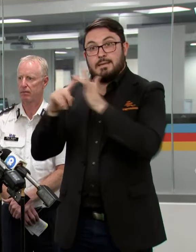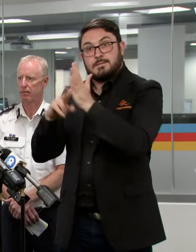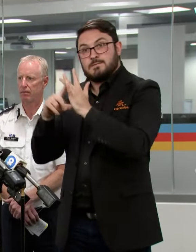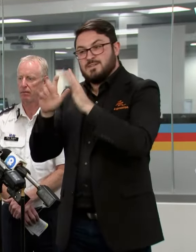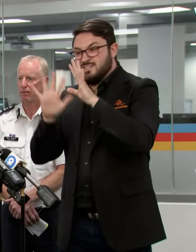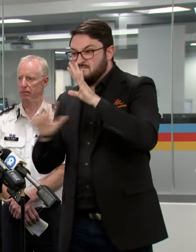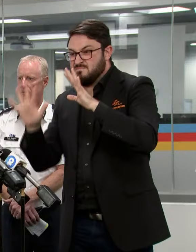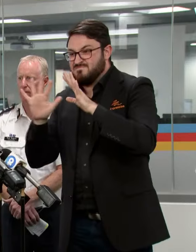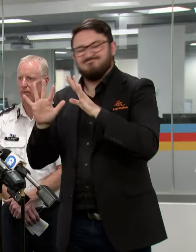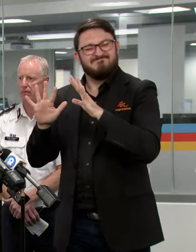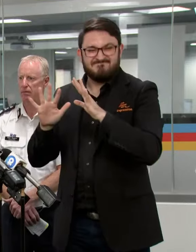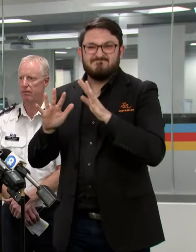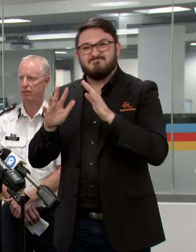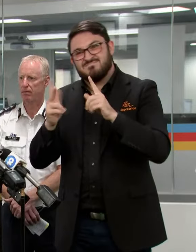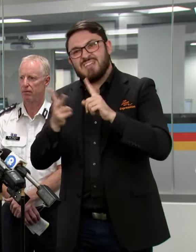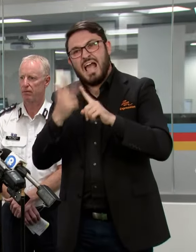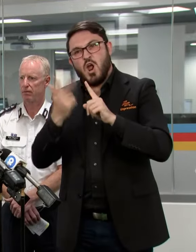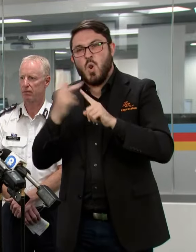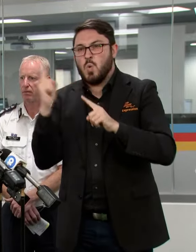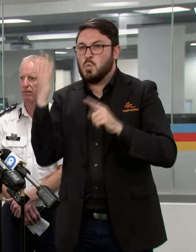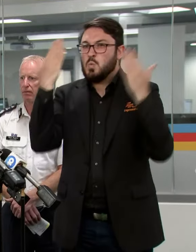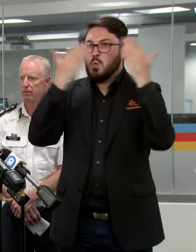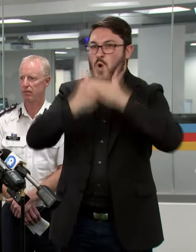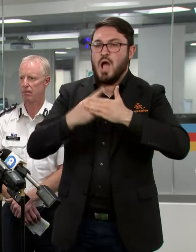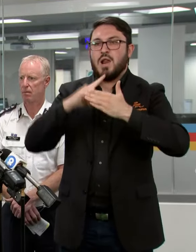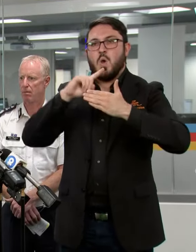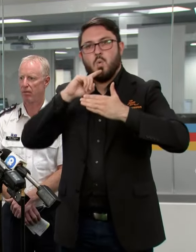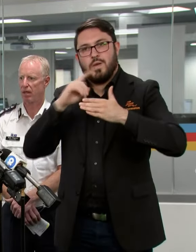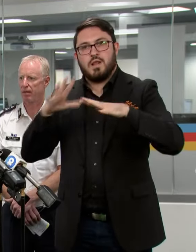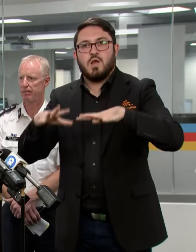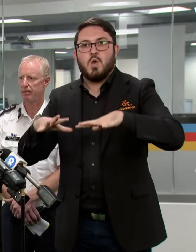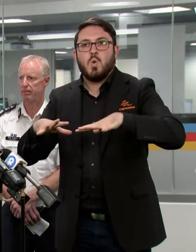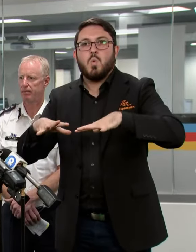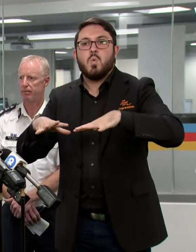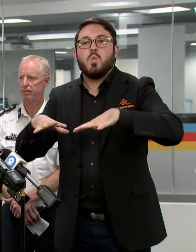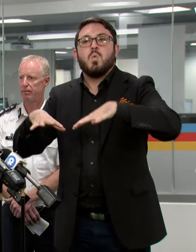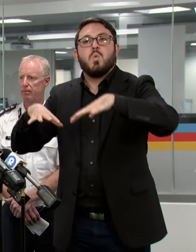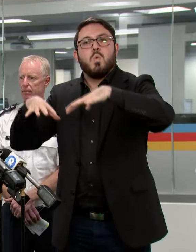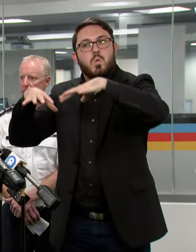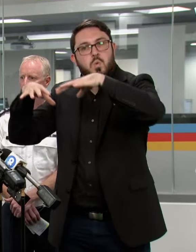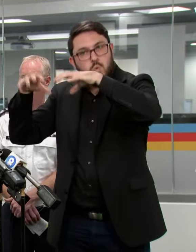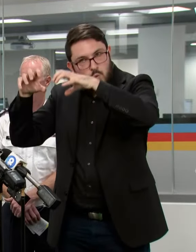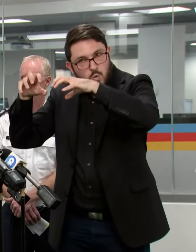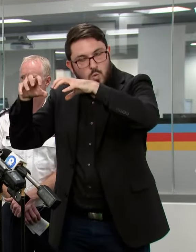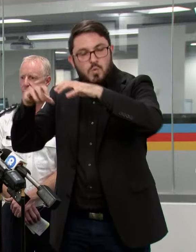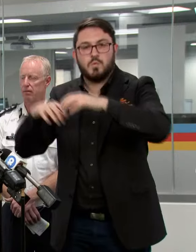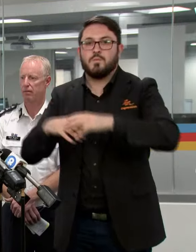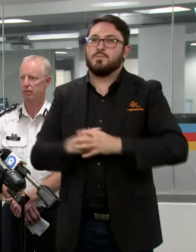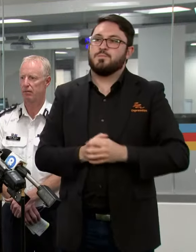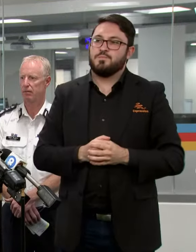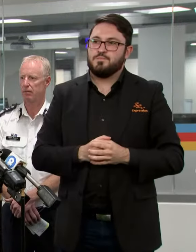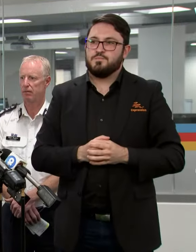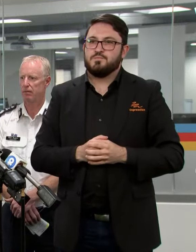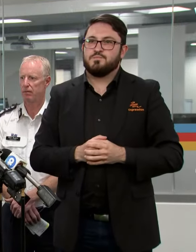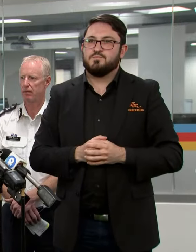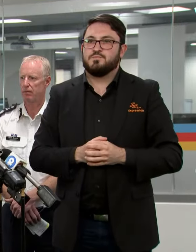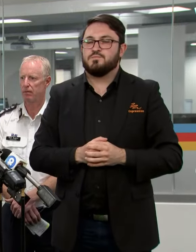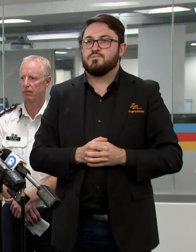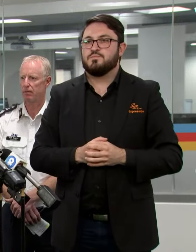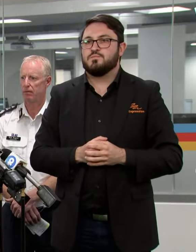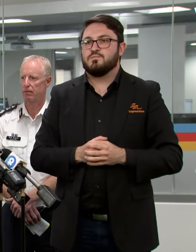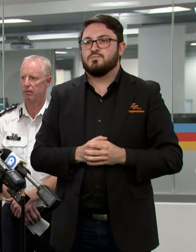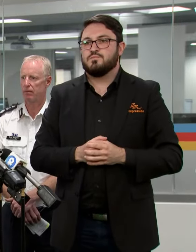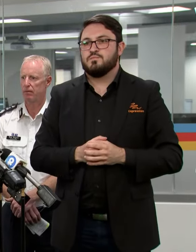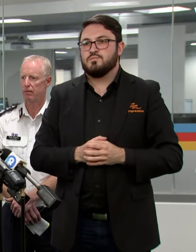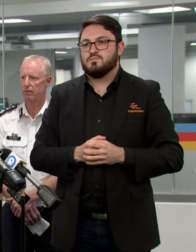around 8pm this evening that we see that activity really starting to ease and contract eastwards into